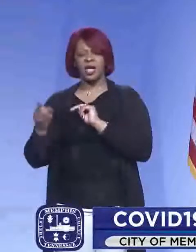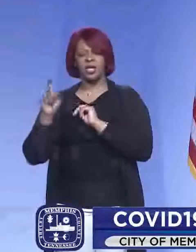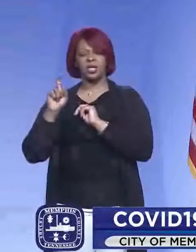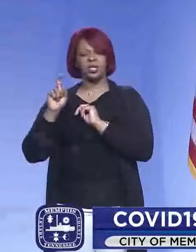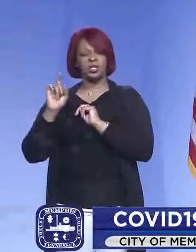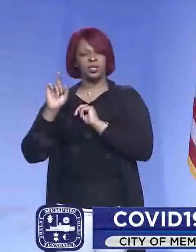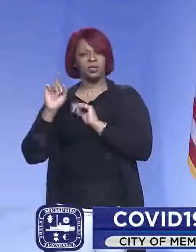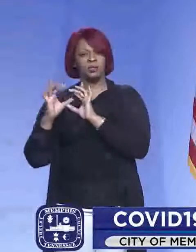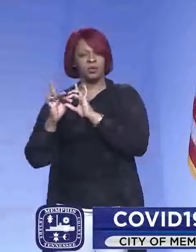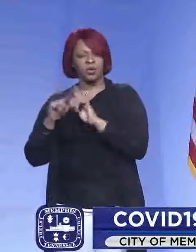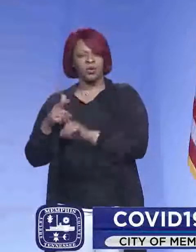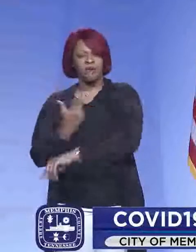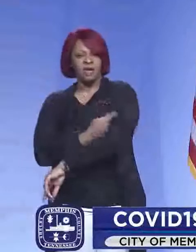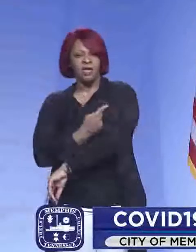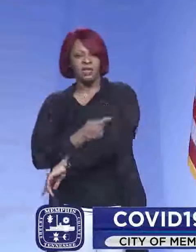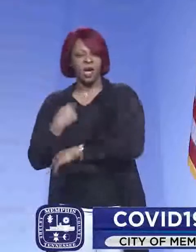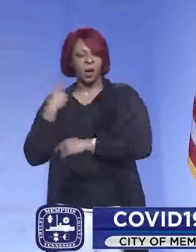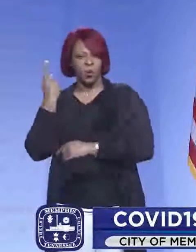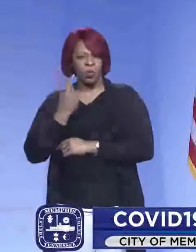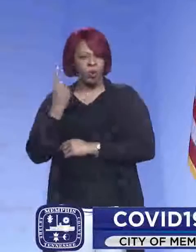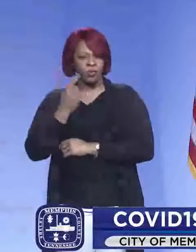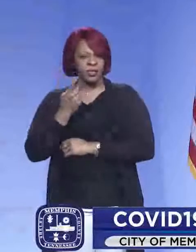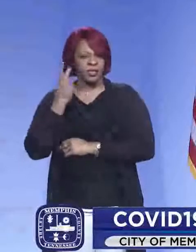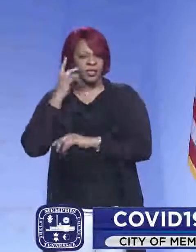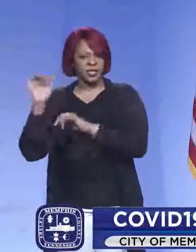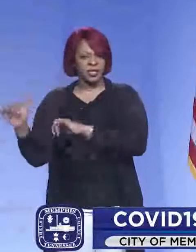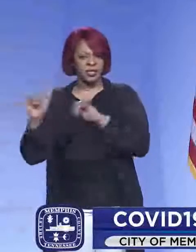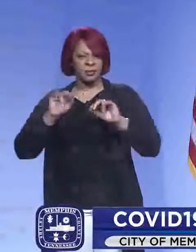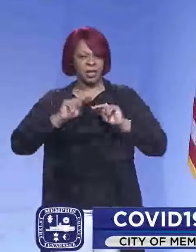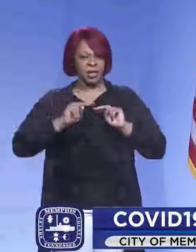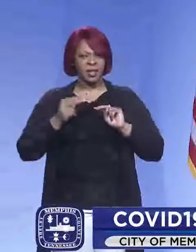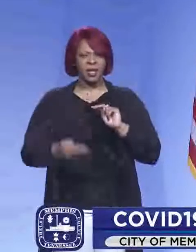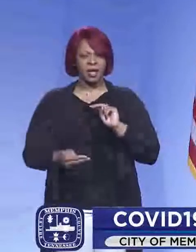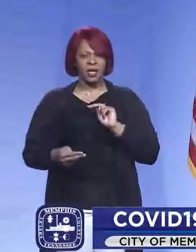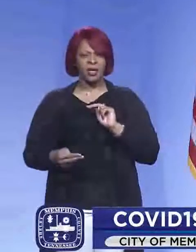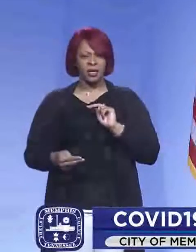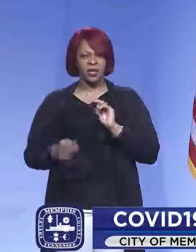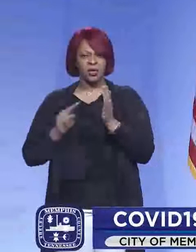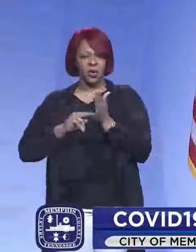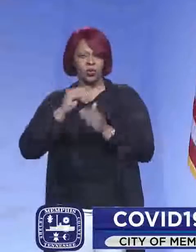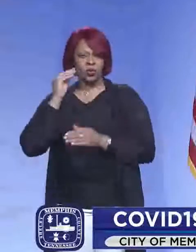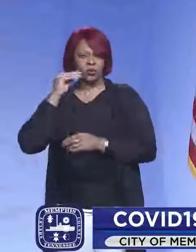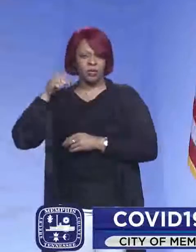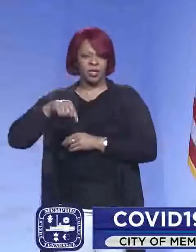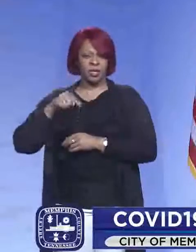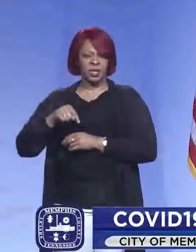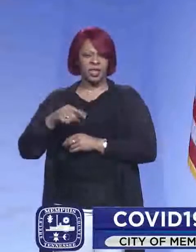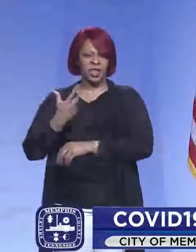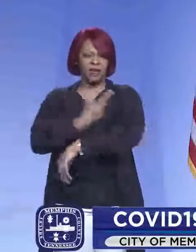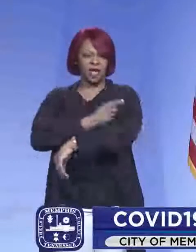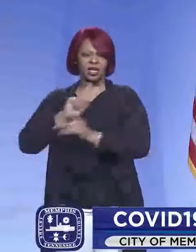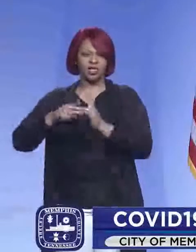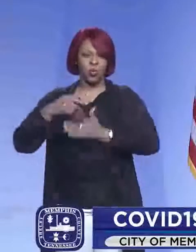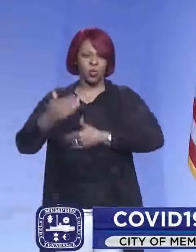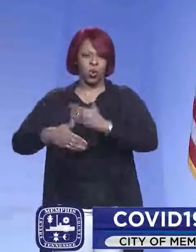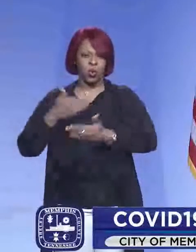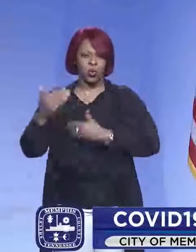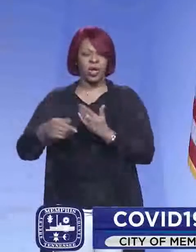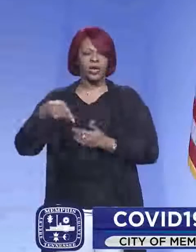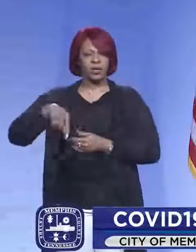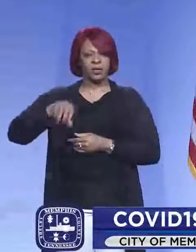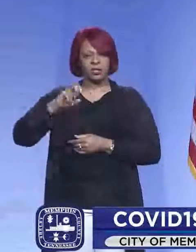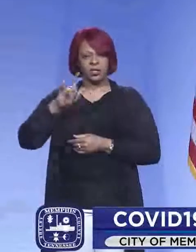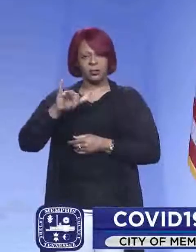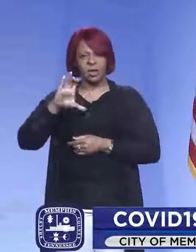vaccines. Um, and I'm wondering if we've seen a similar decline, um, in nursing home cases since the vaccine started rolling out here in Shelby